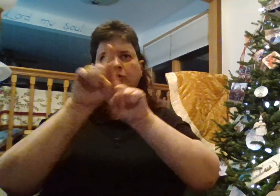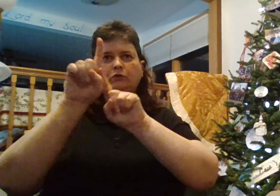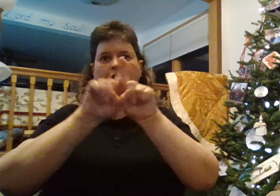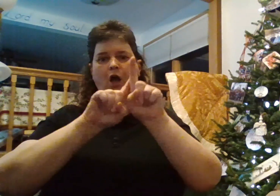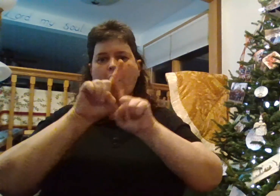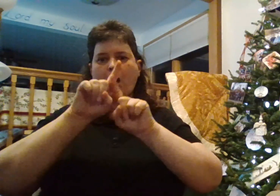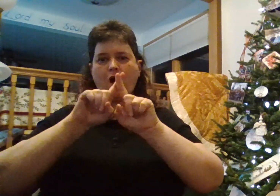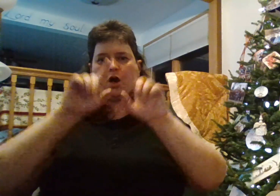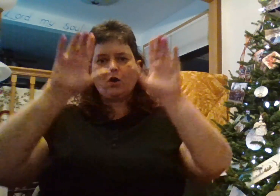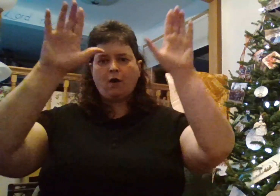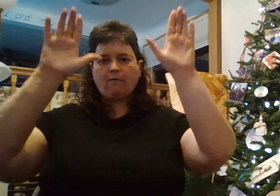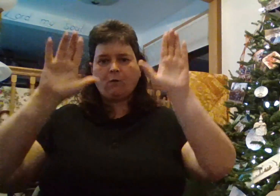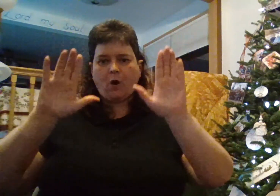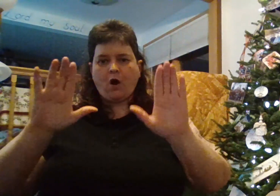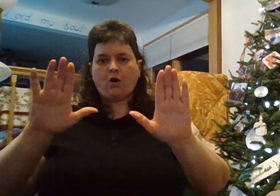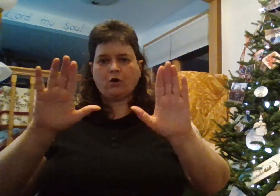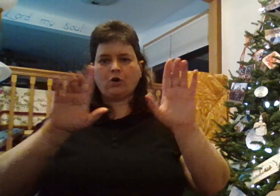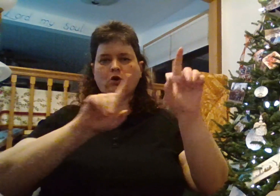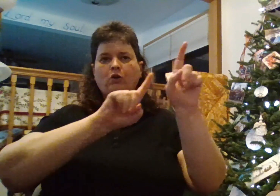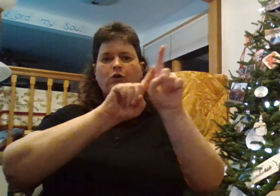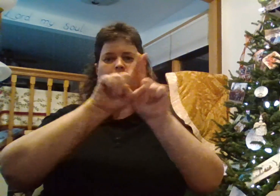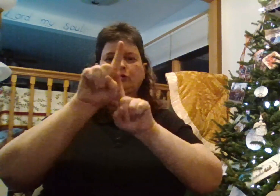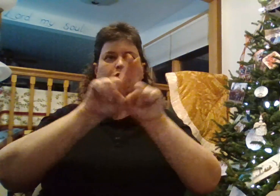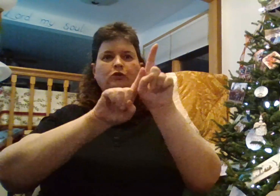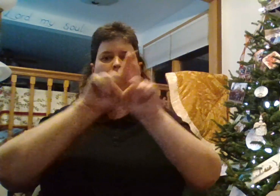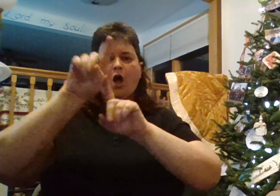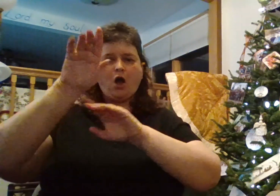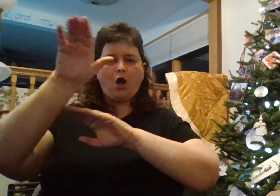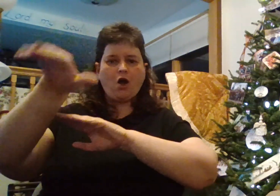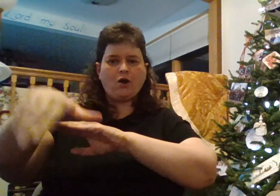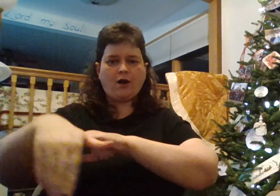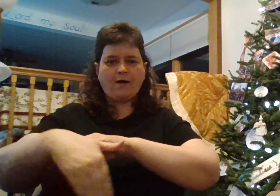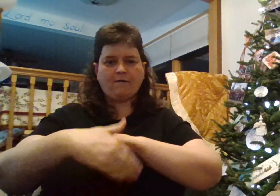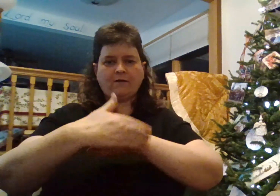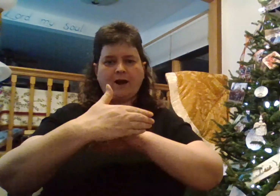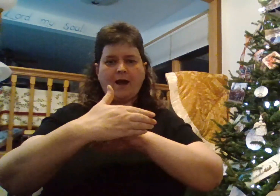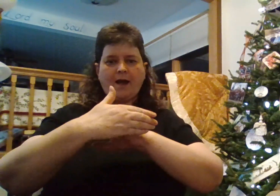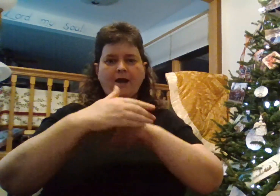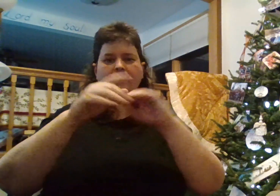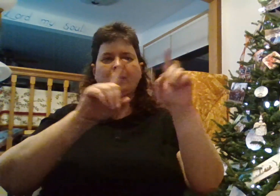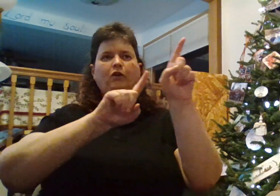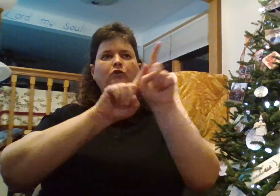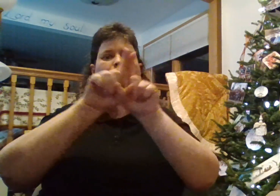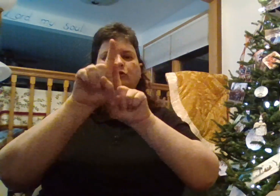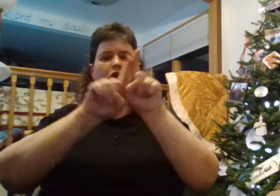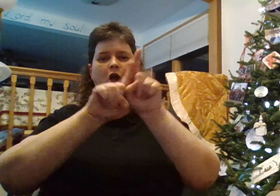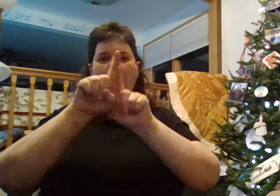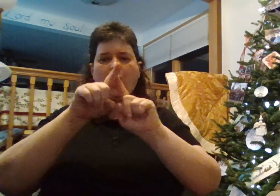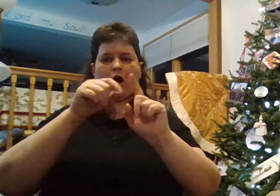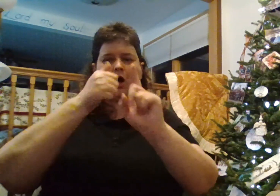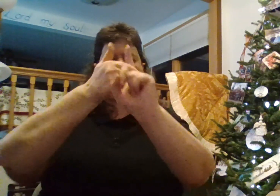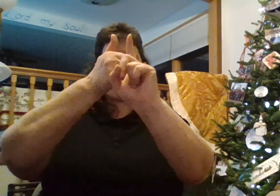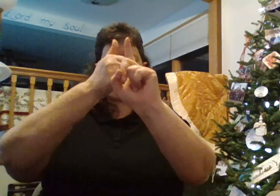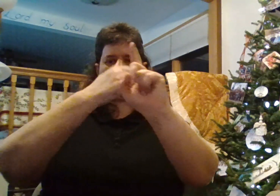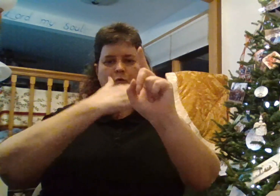Star of wonder, Star of night, Star with